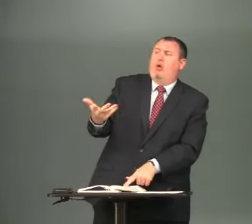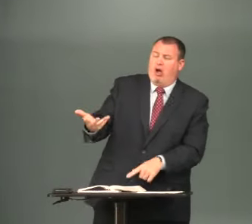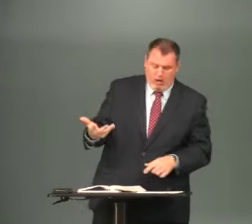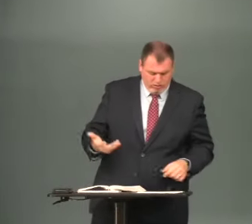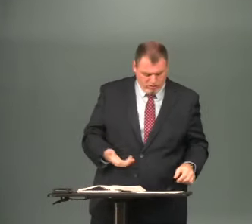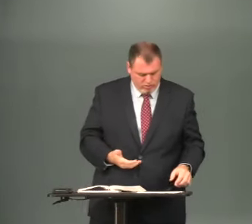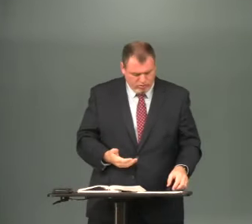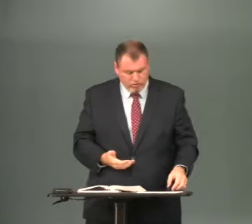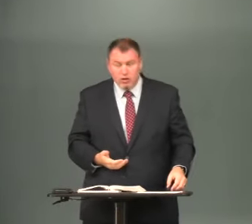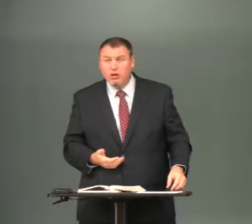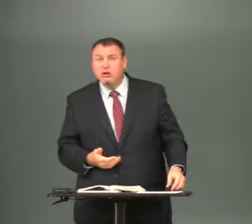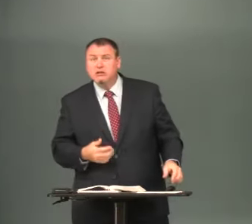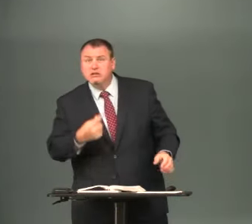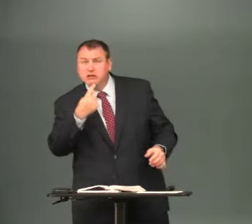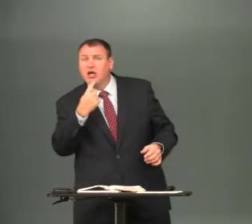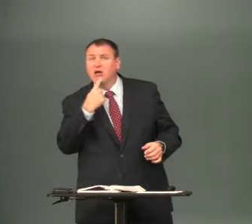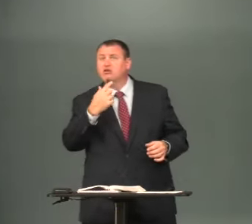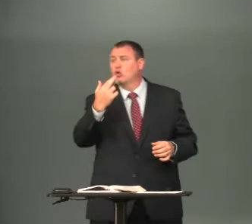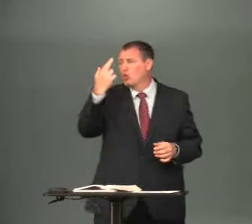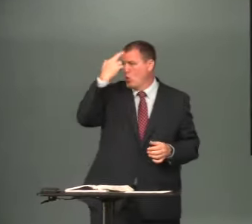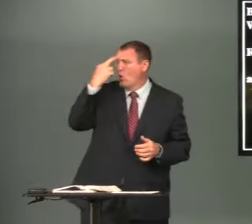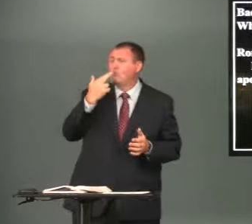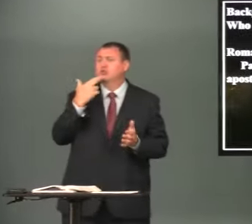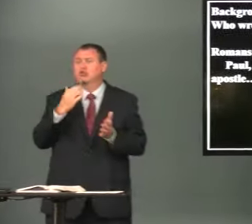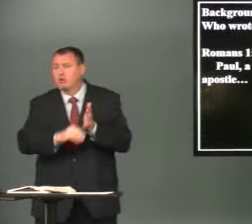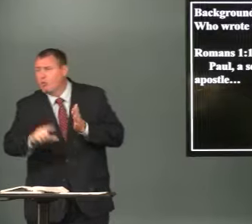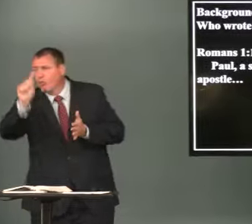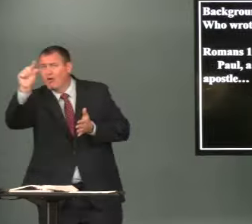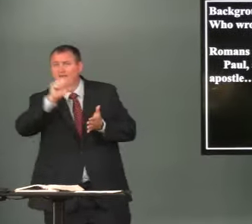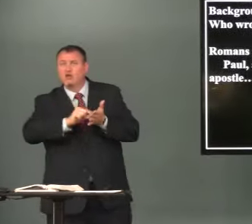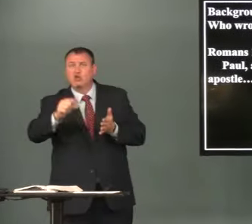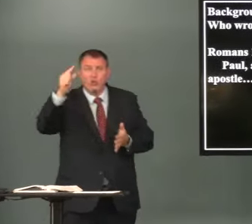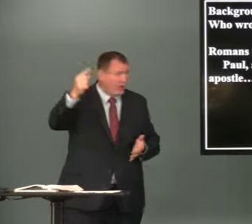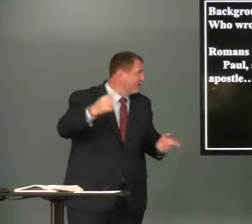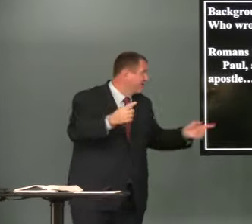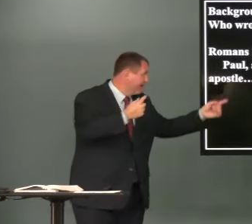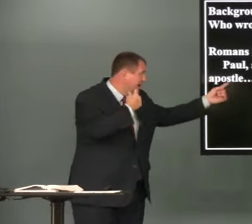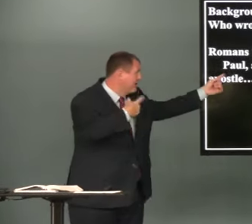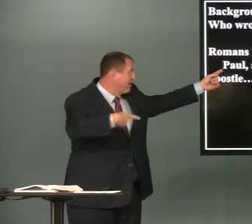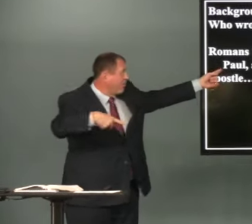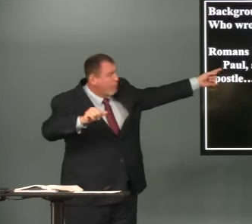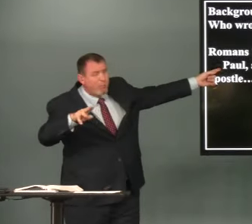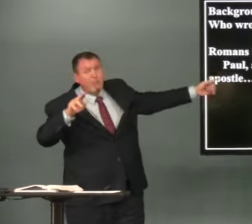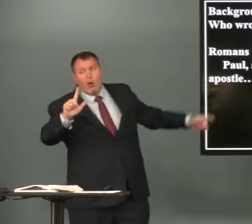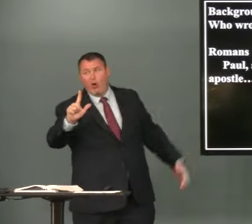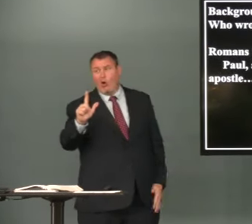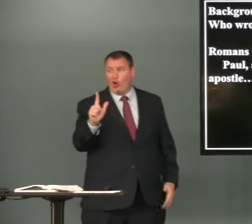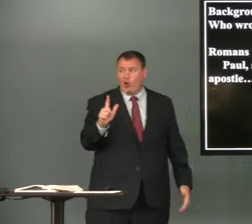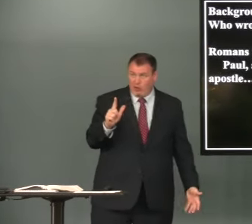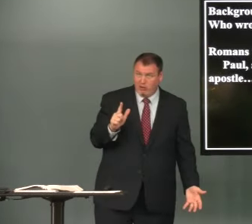but the book of romans says itself chapter one verse one paul